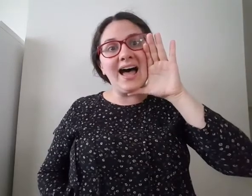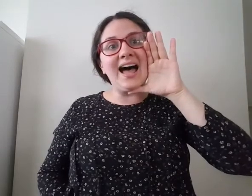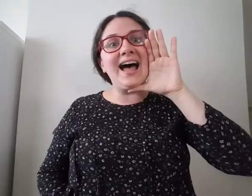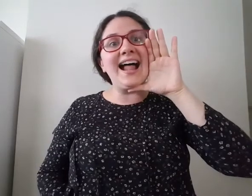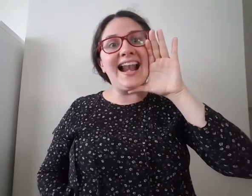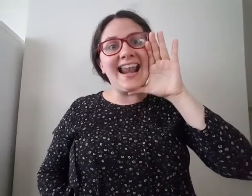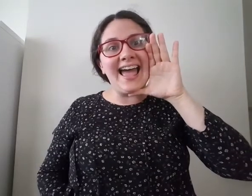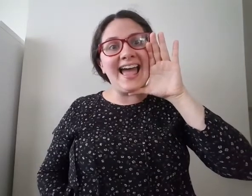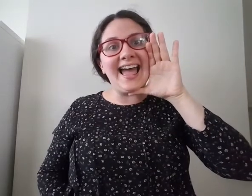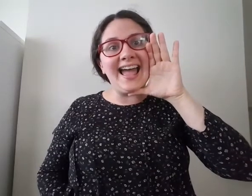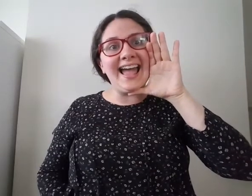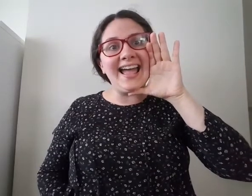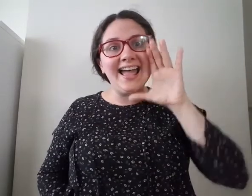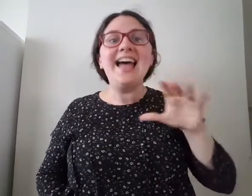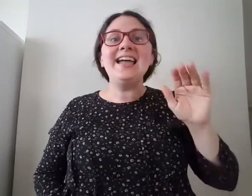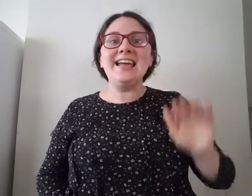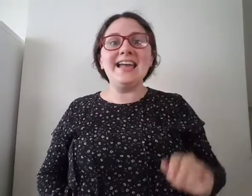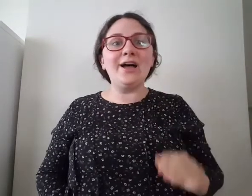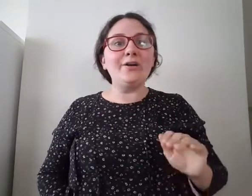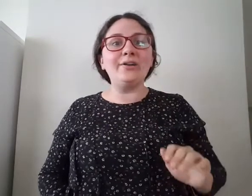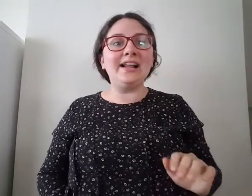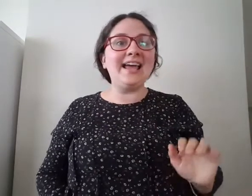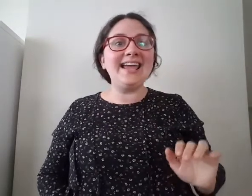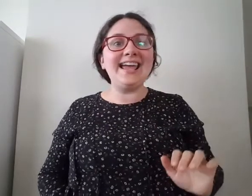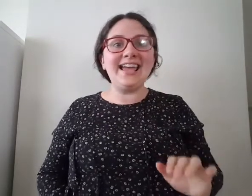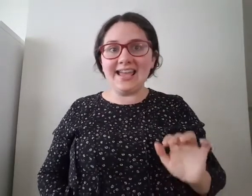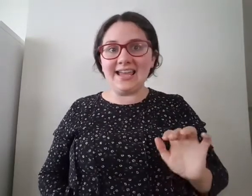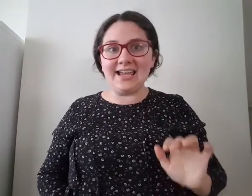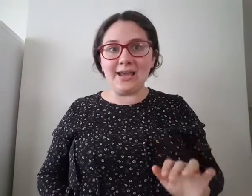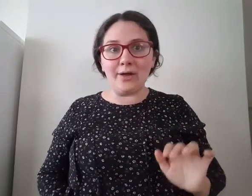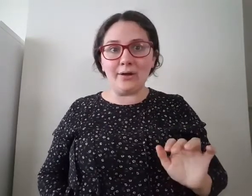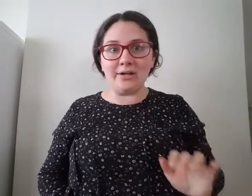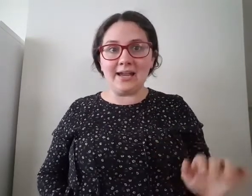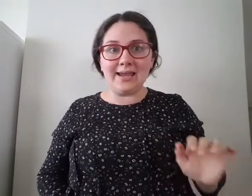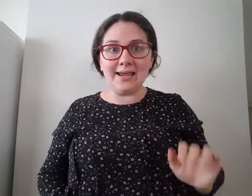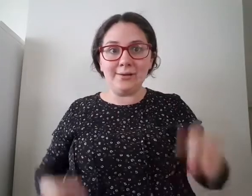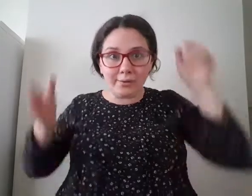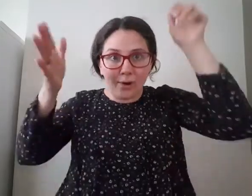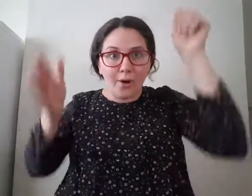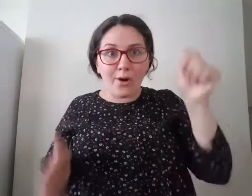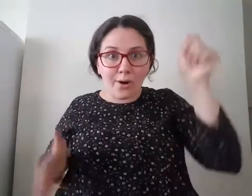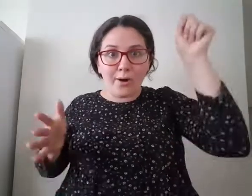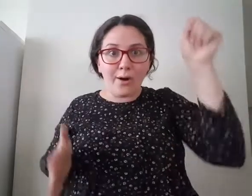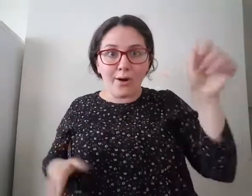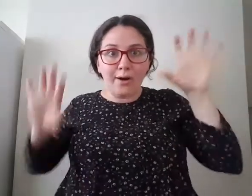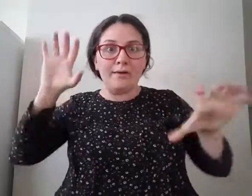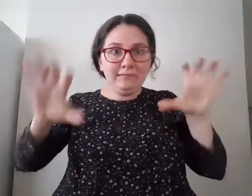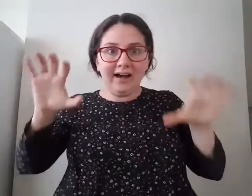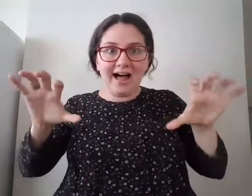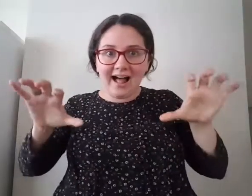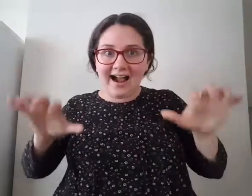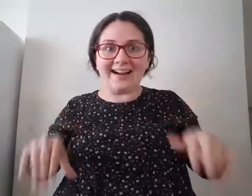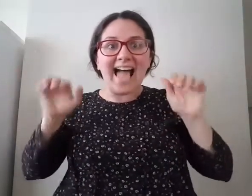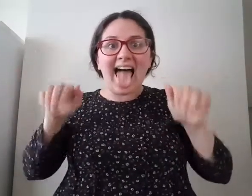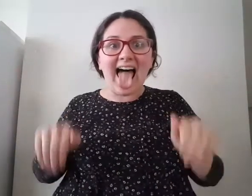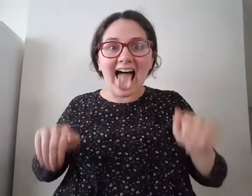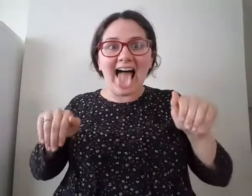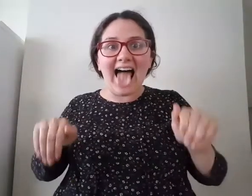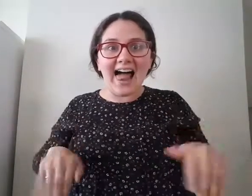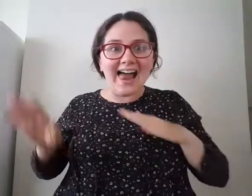Yodeling. Yodeling. Yodeling. Roar. Ha, ha,